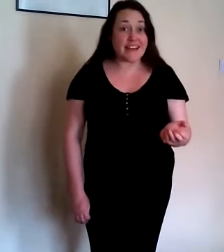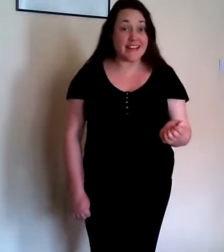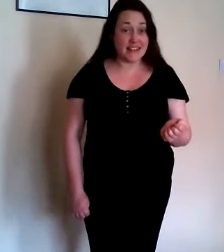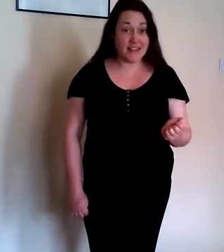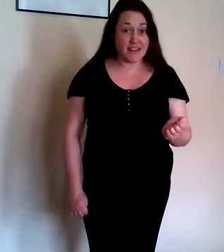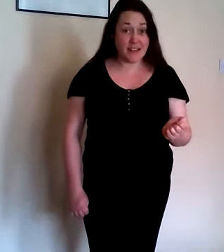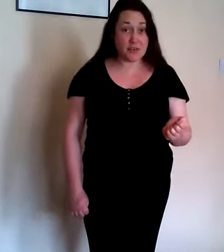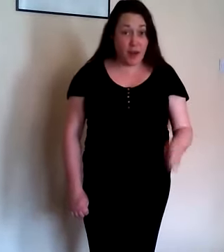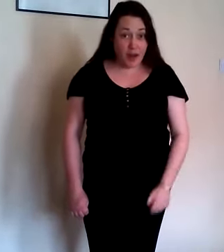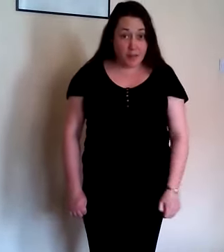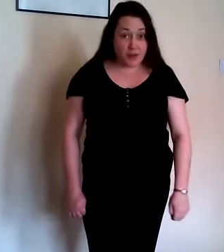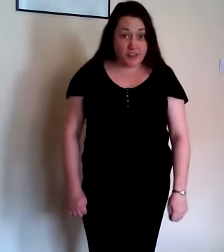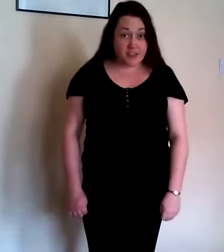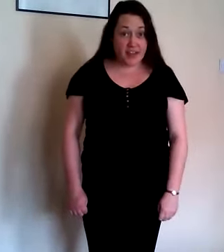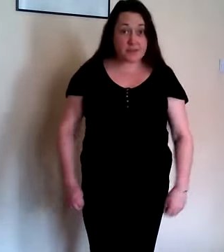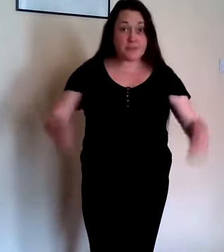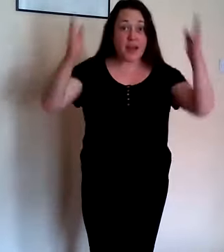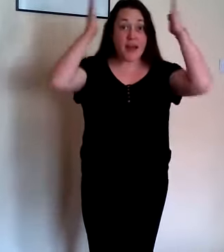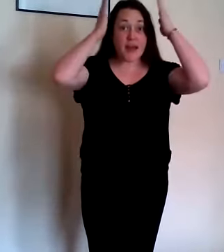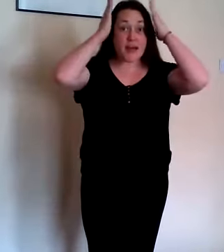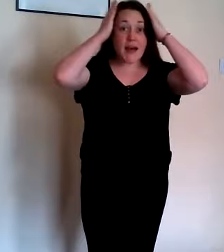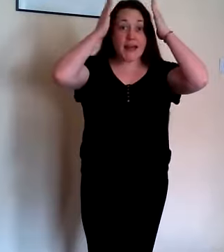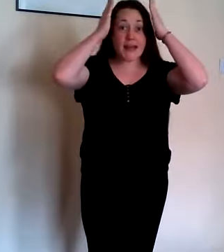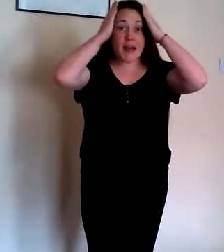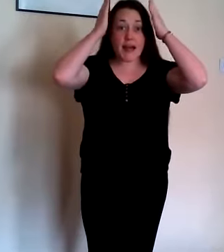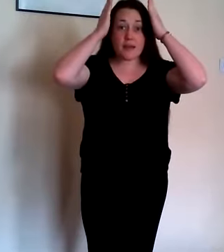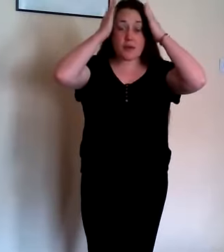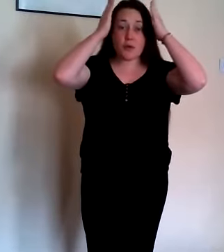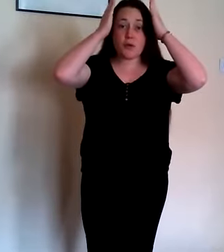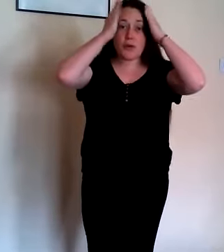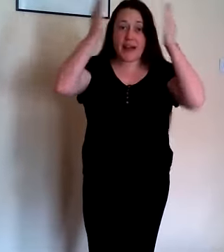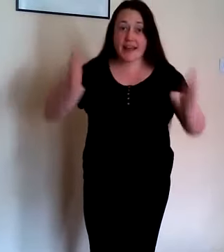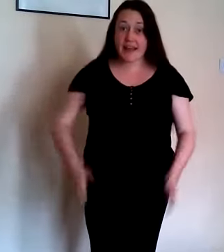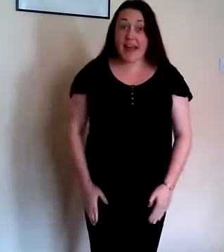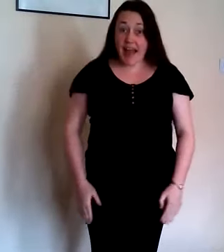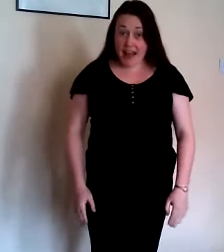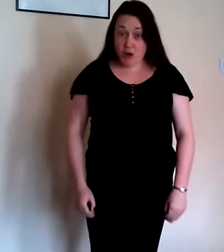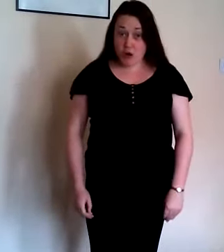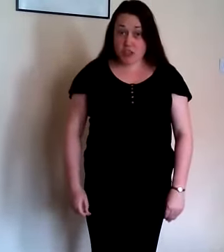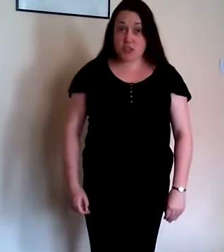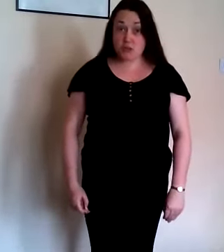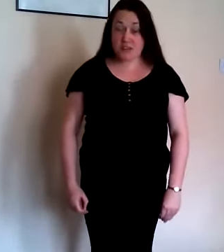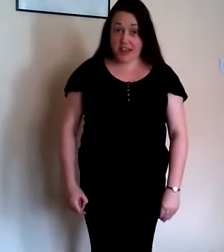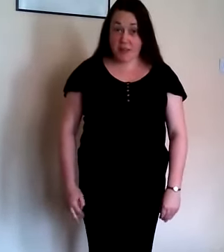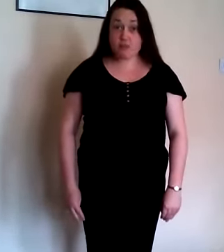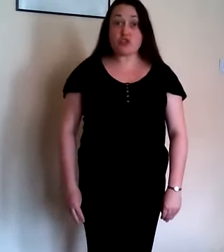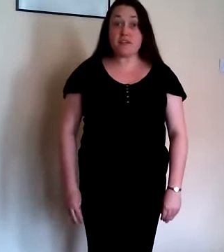so I'm going to sing kai kai kule and you're going to do the same just